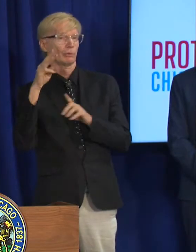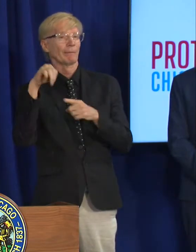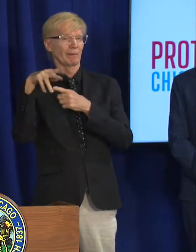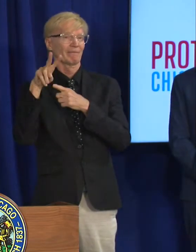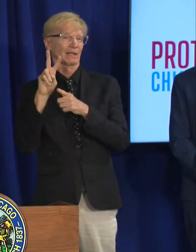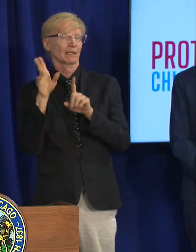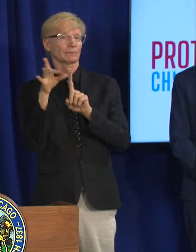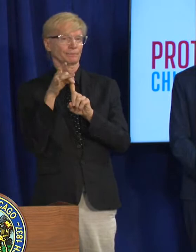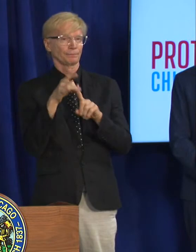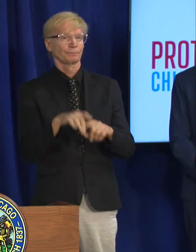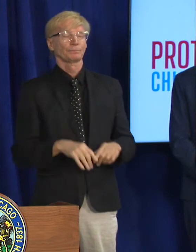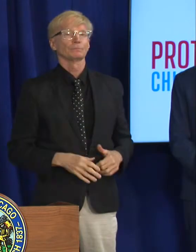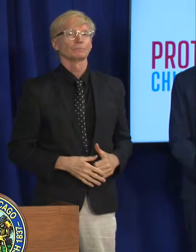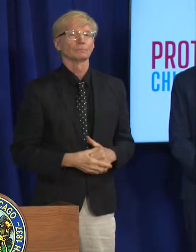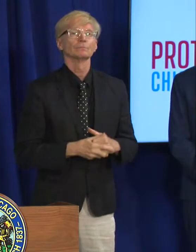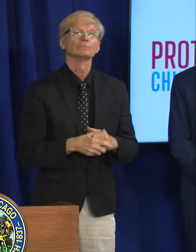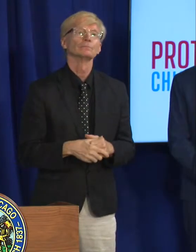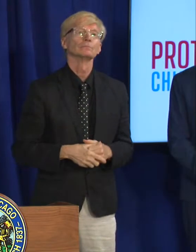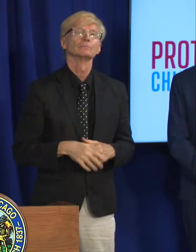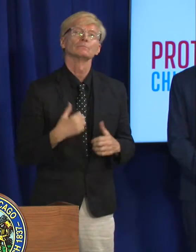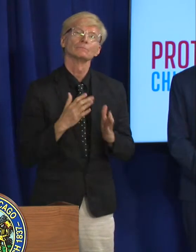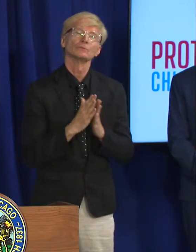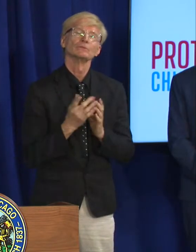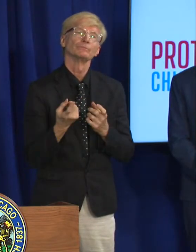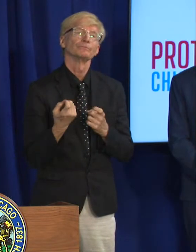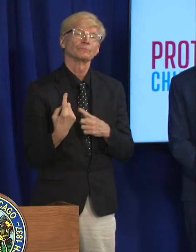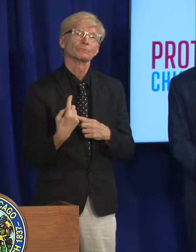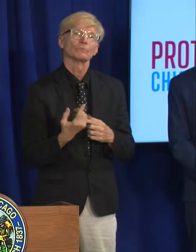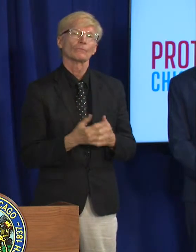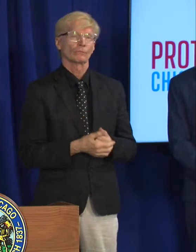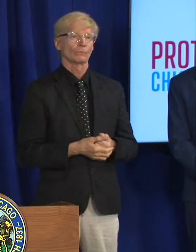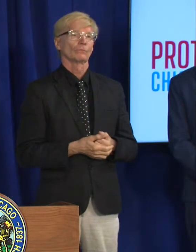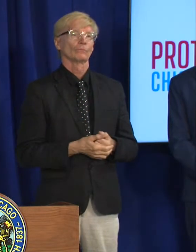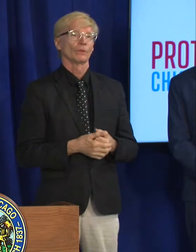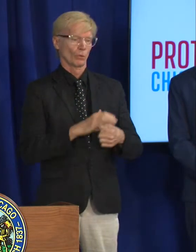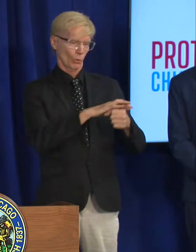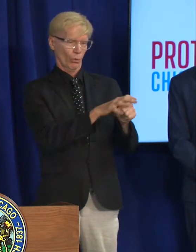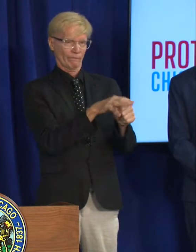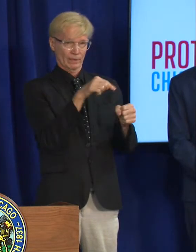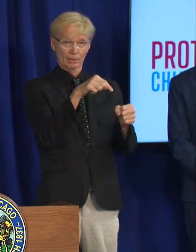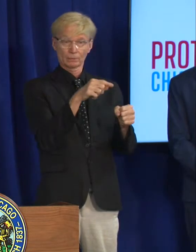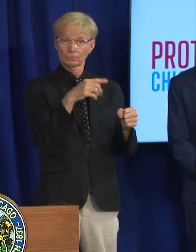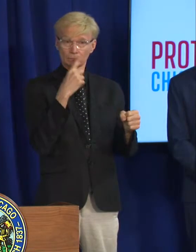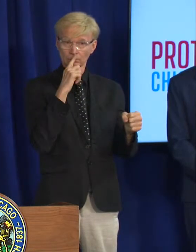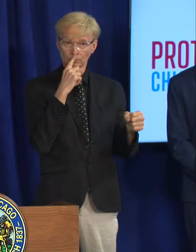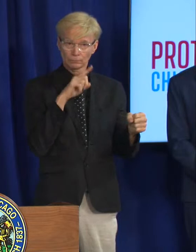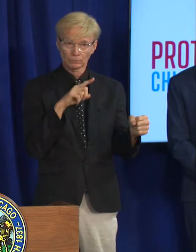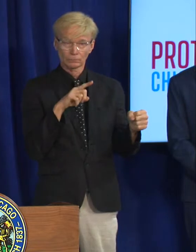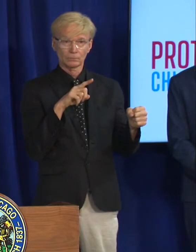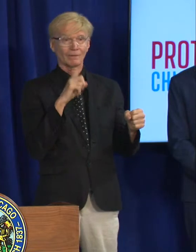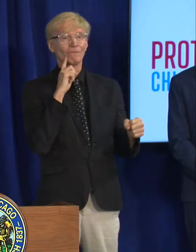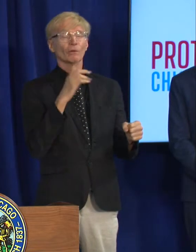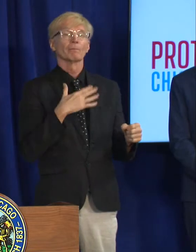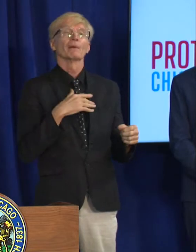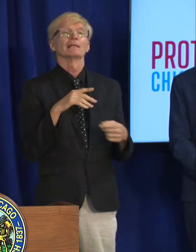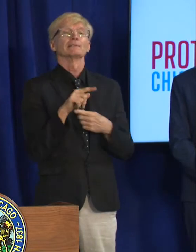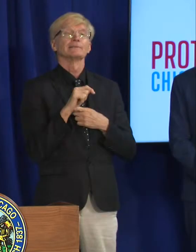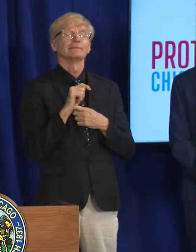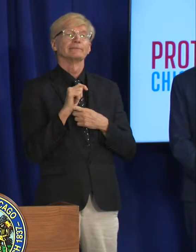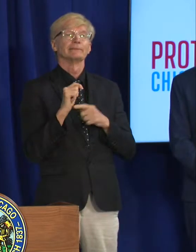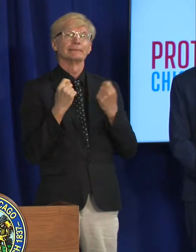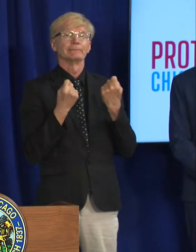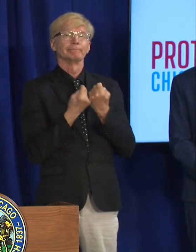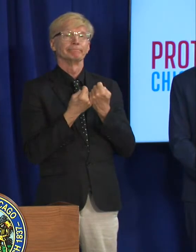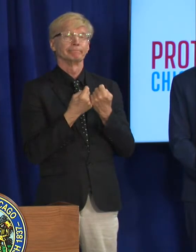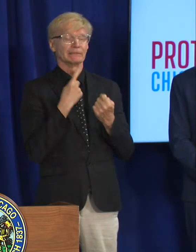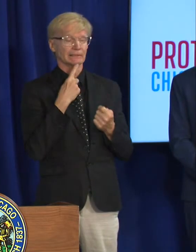i do have a question um if if this is okay to ask it's actually about covid um this is from my digital team they want to know uh